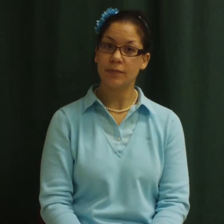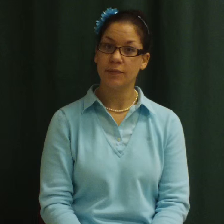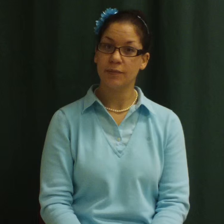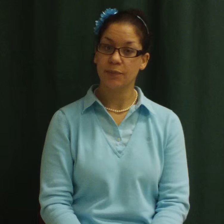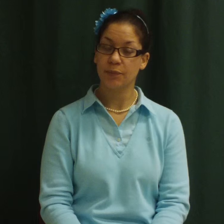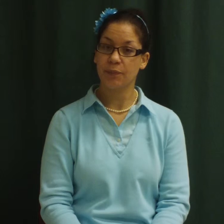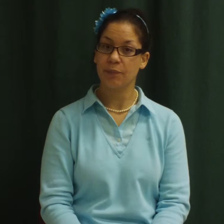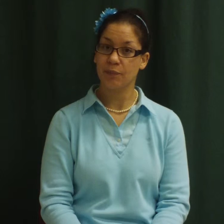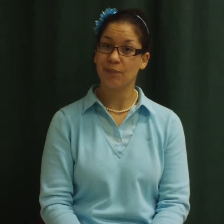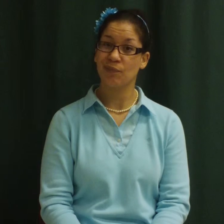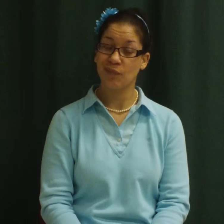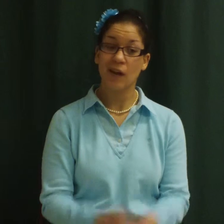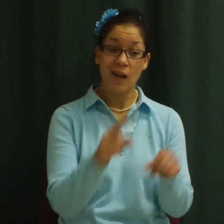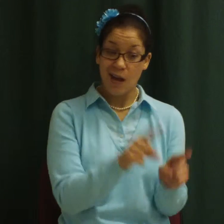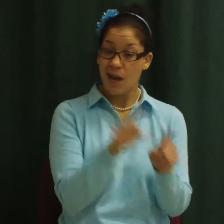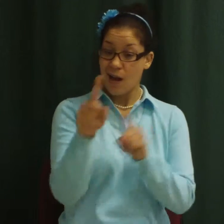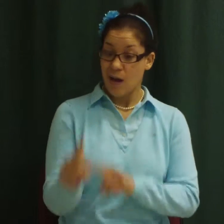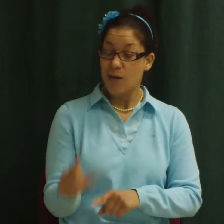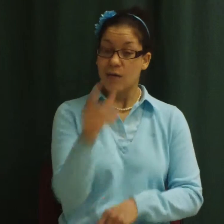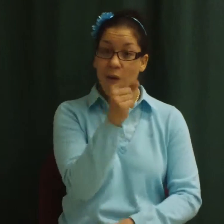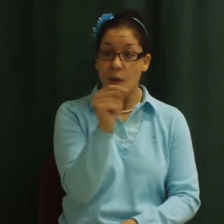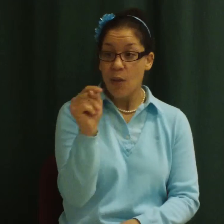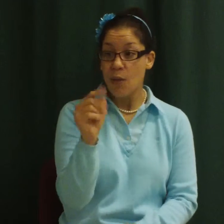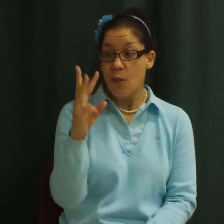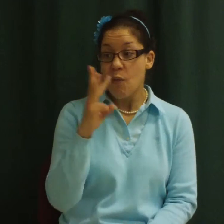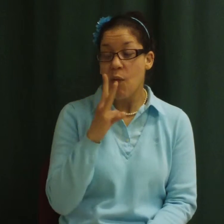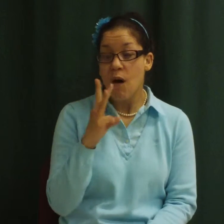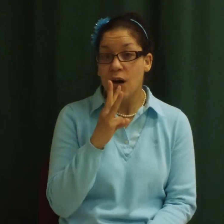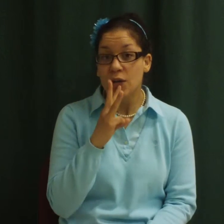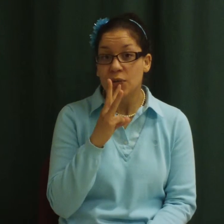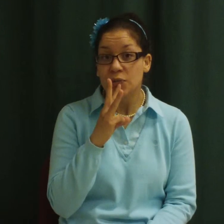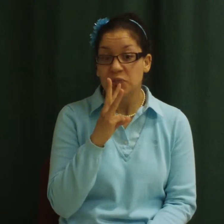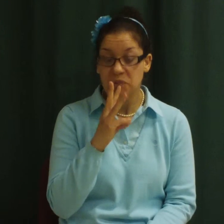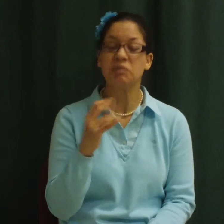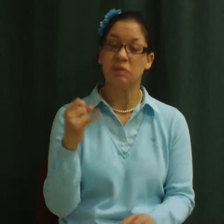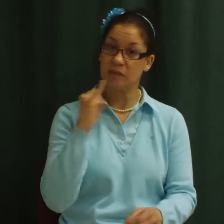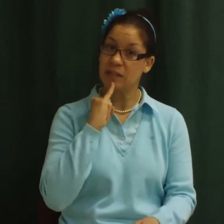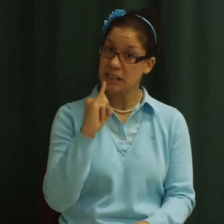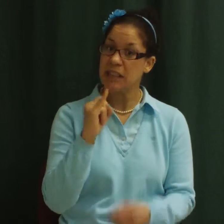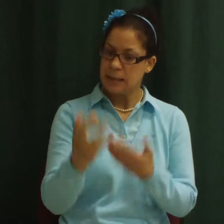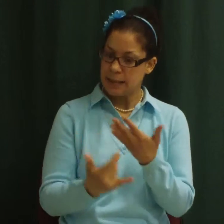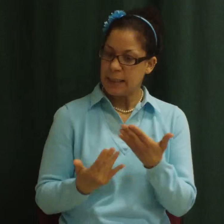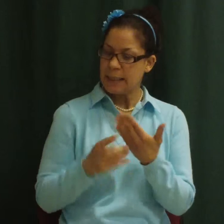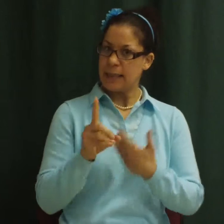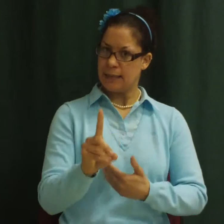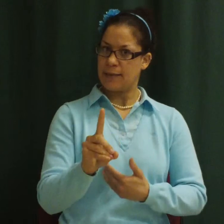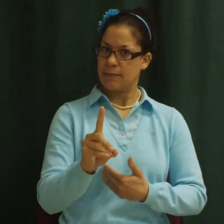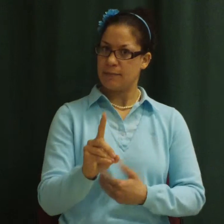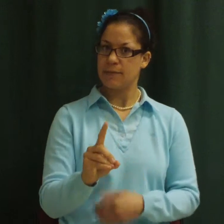As the water is heated, it turns into water vapor.